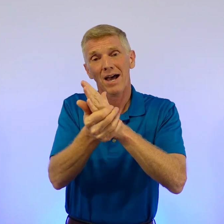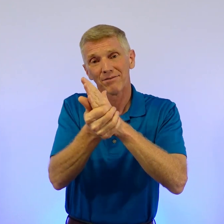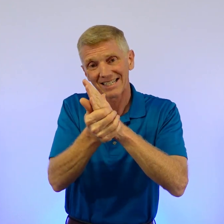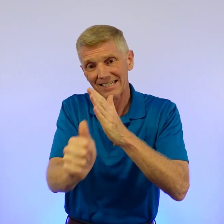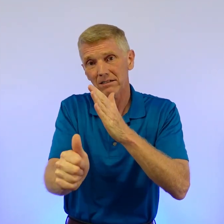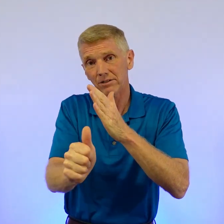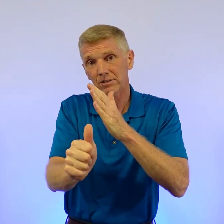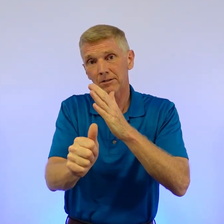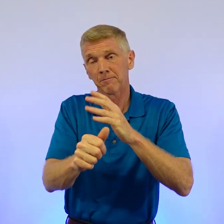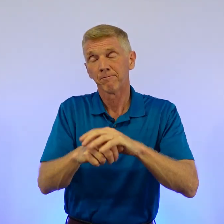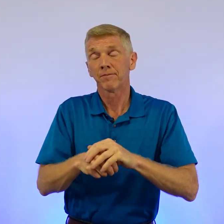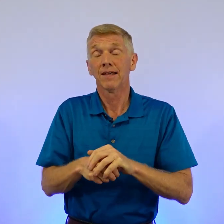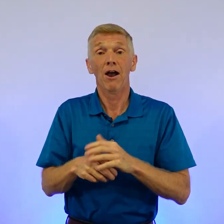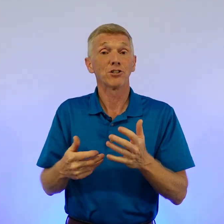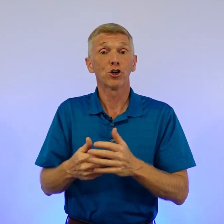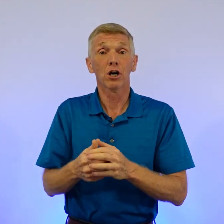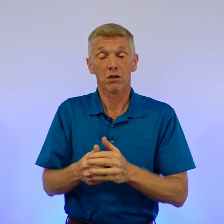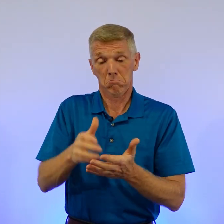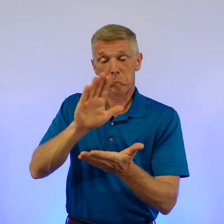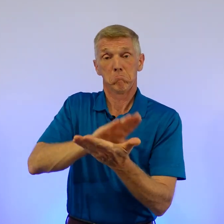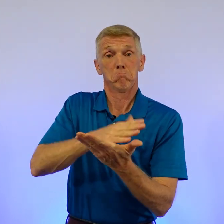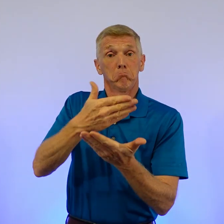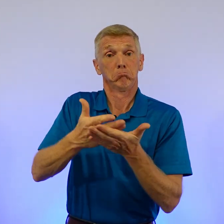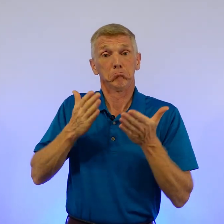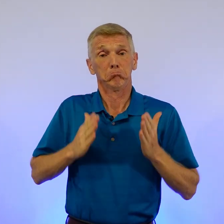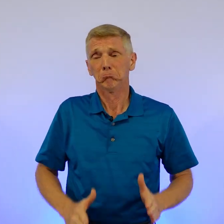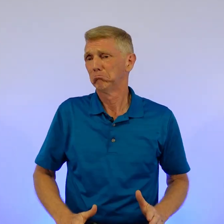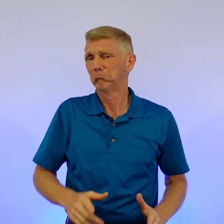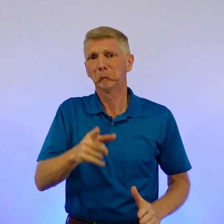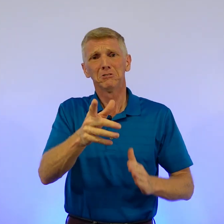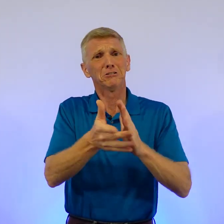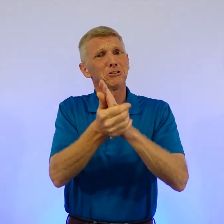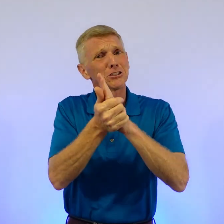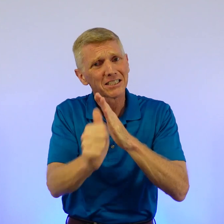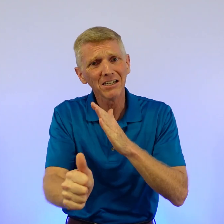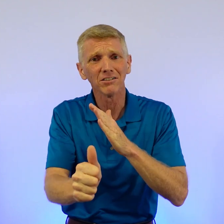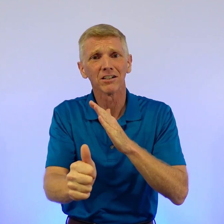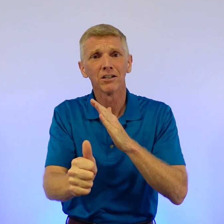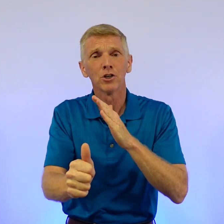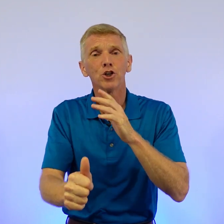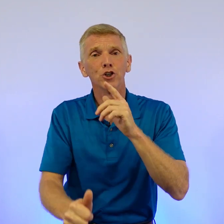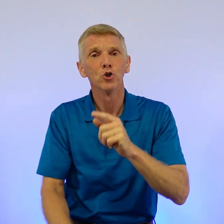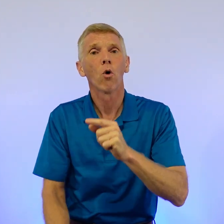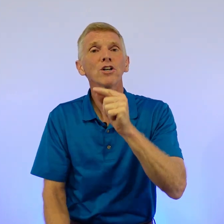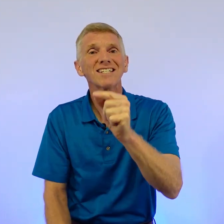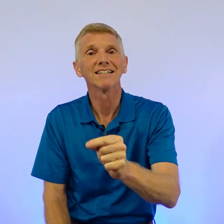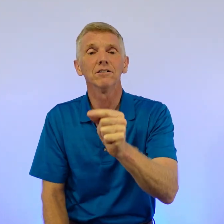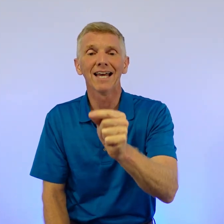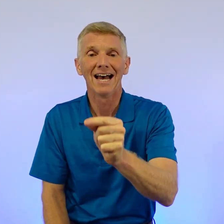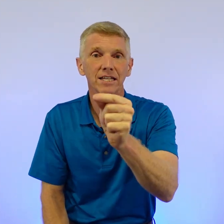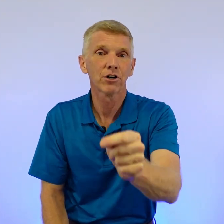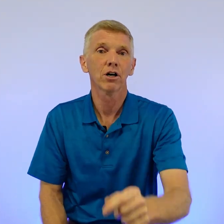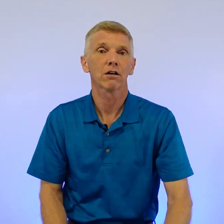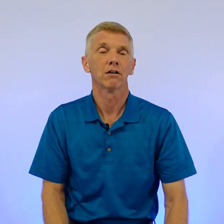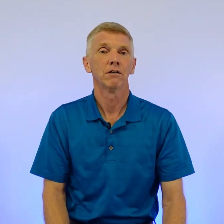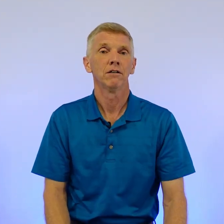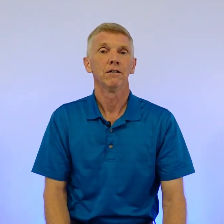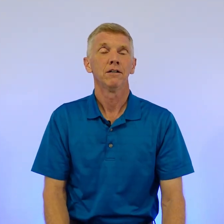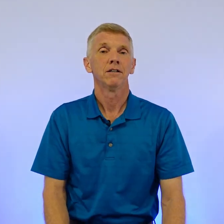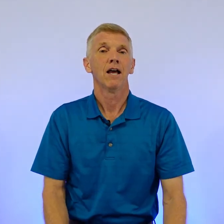have skills. Now, as a cook, skilled. You are skilled as a cook. Now,